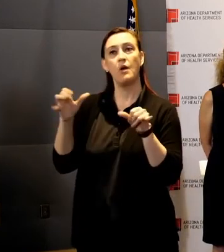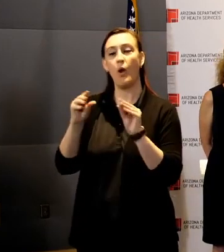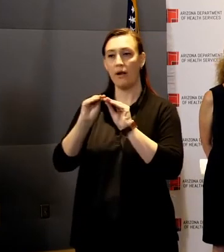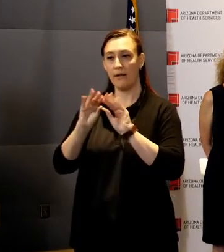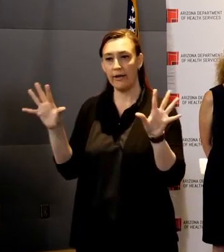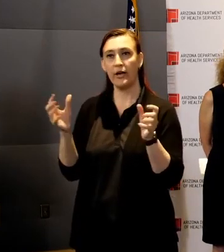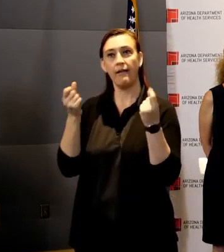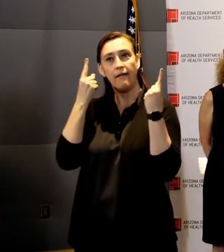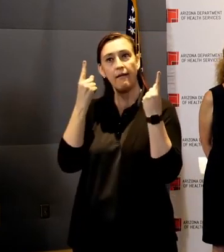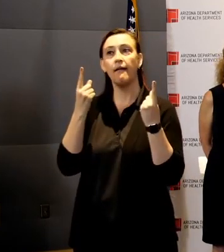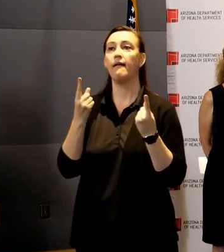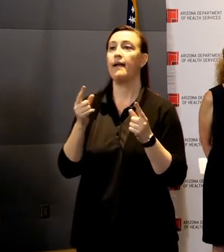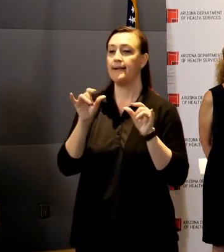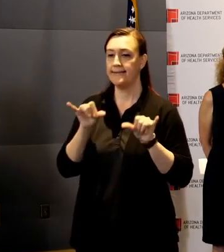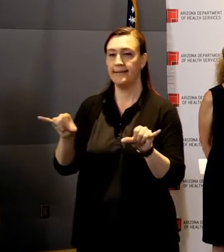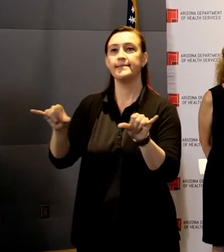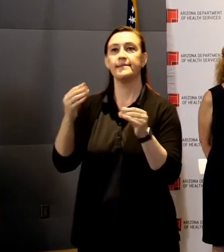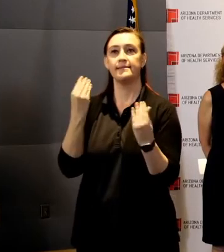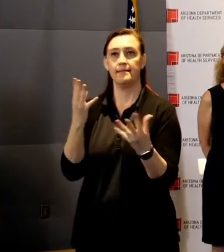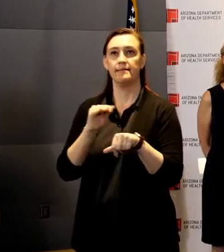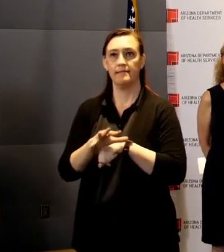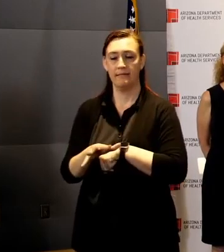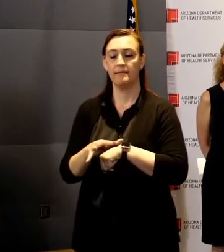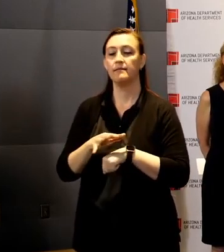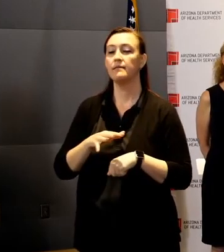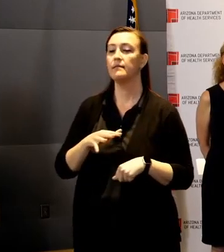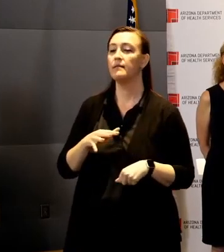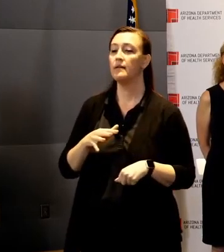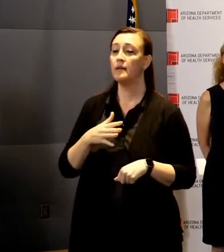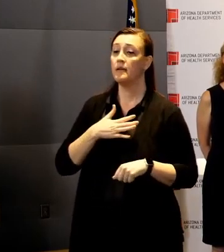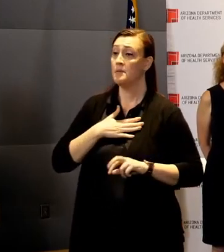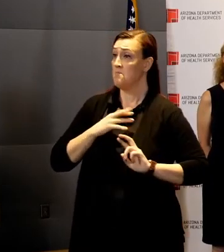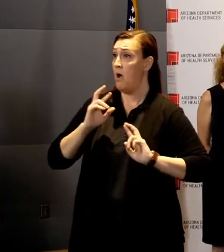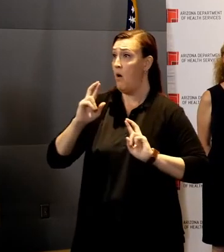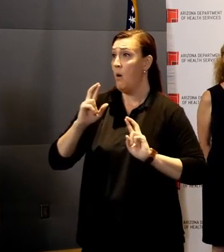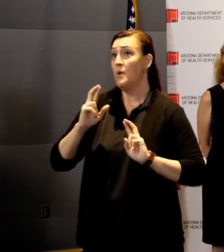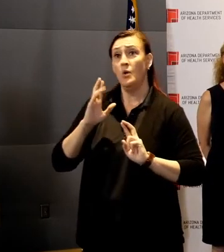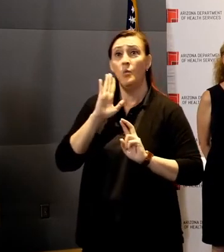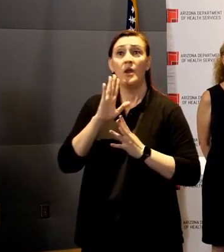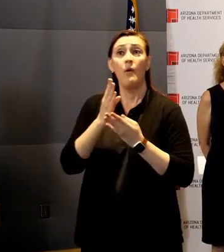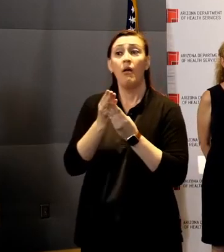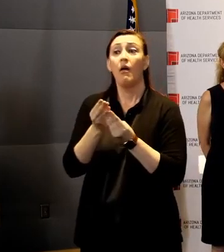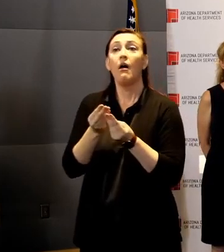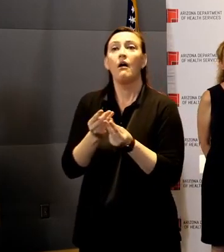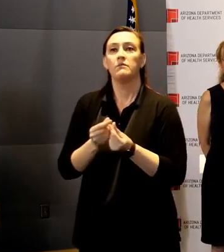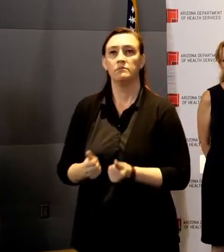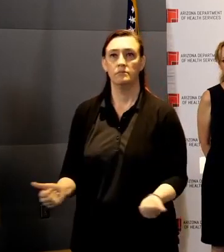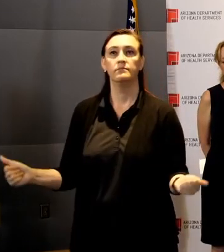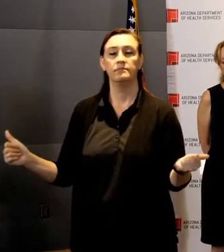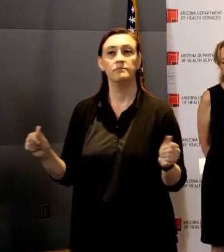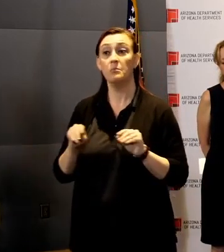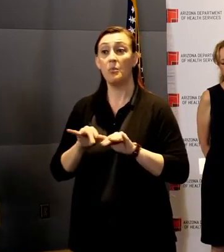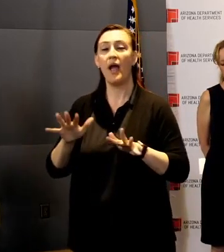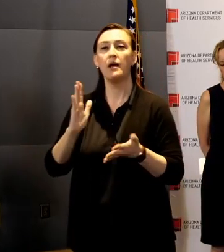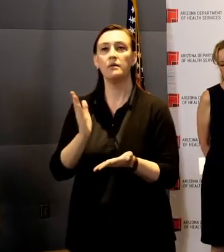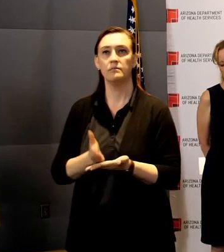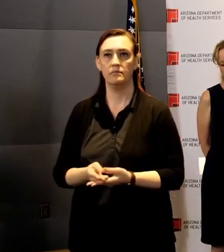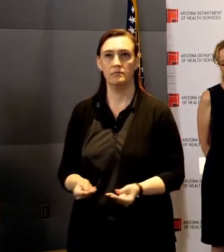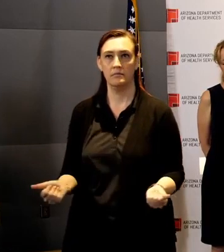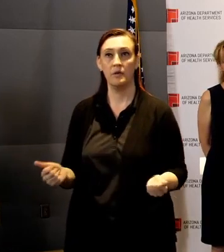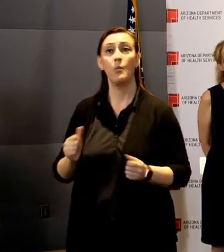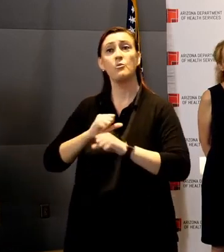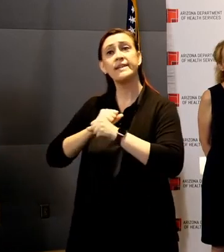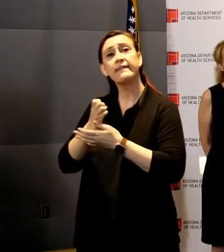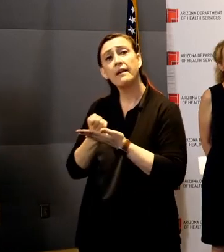consistency. It's my hope that we stop the spread, protect our economy and mitigate the need for